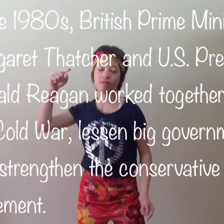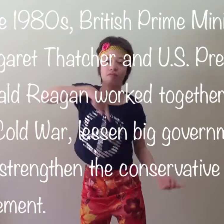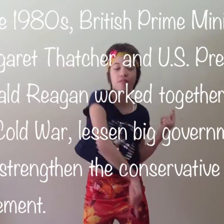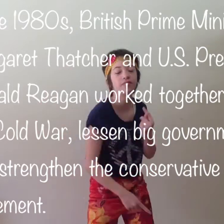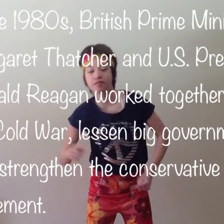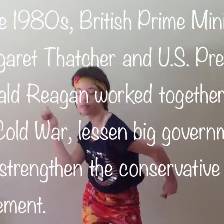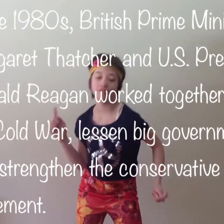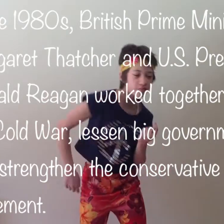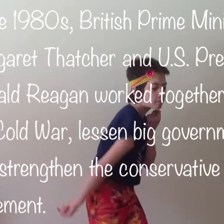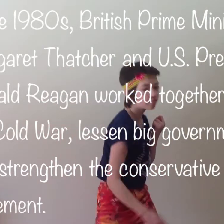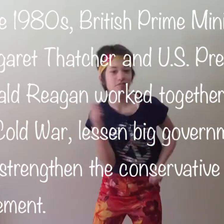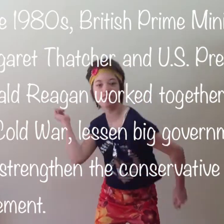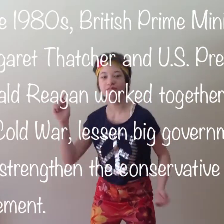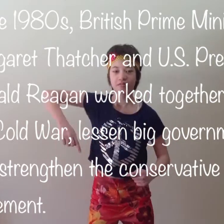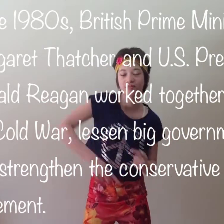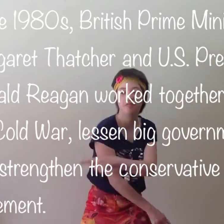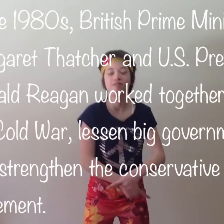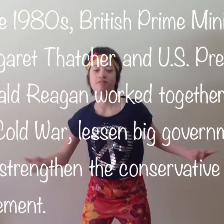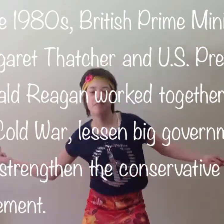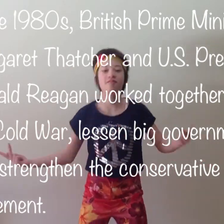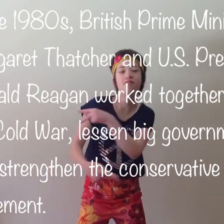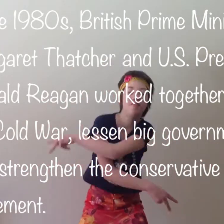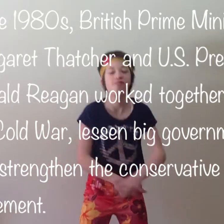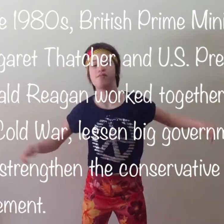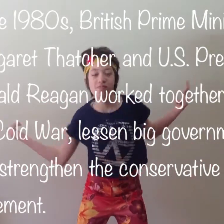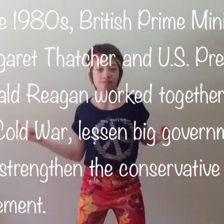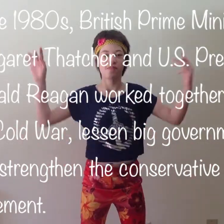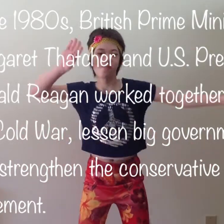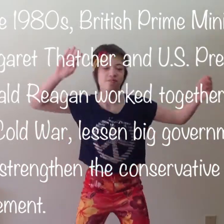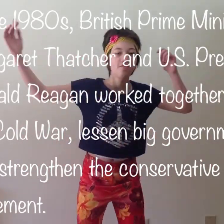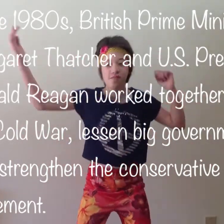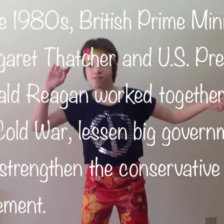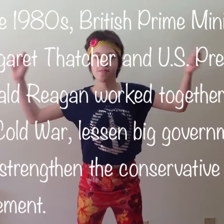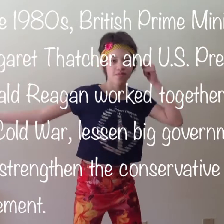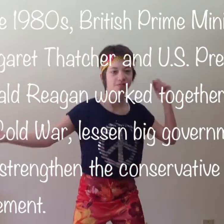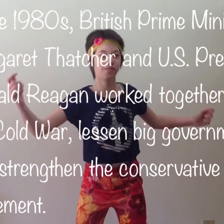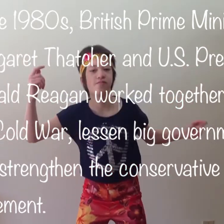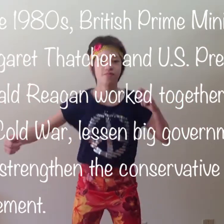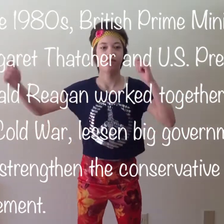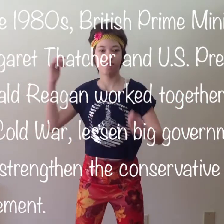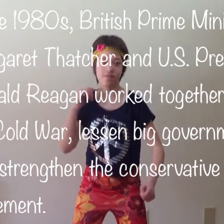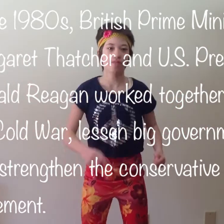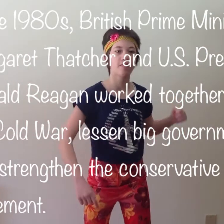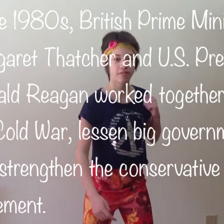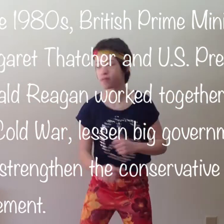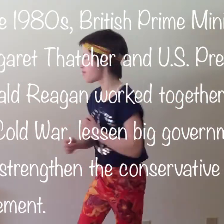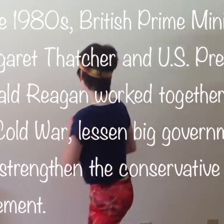1980s, British Prime Minister Margaret Thatcher